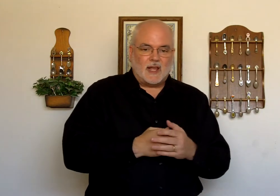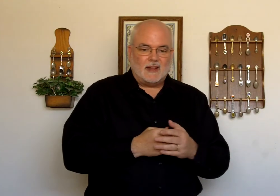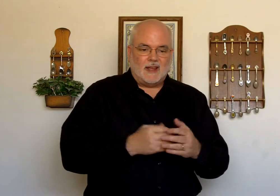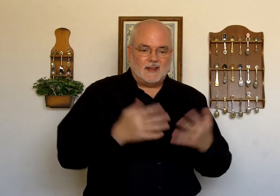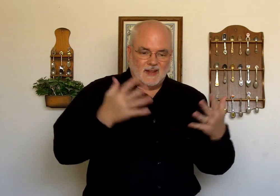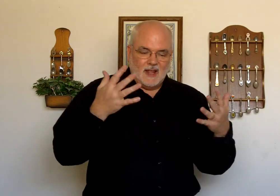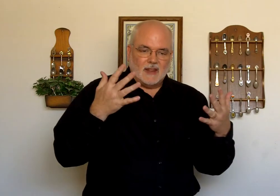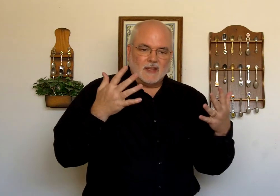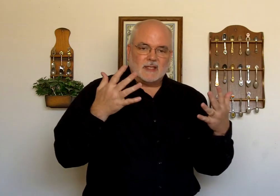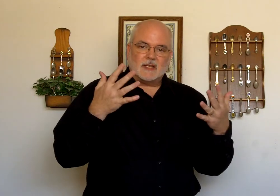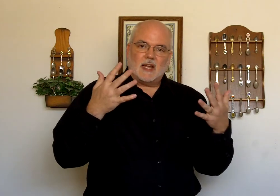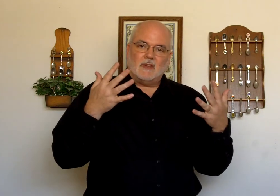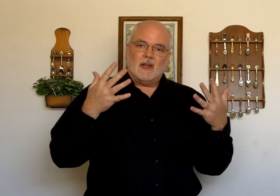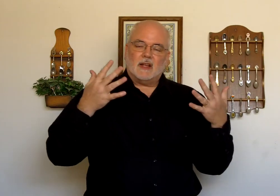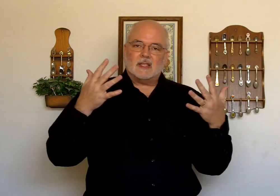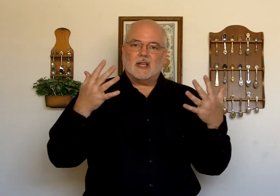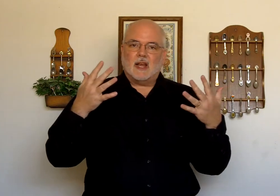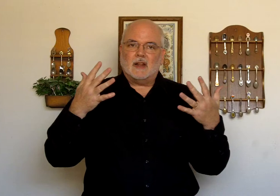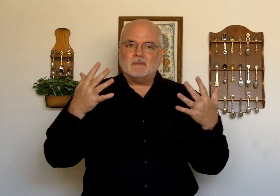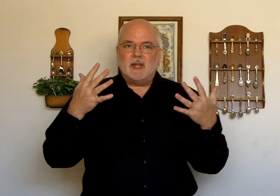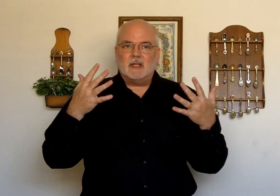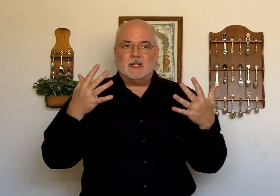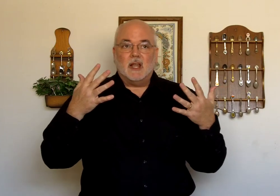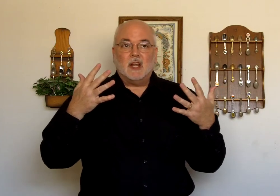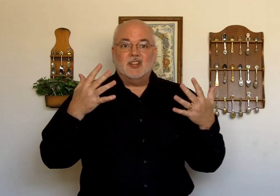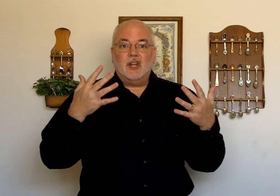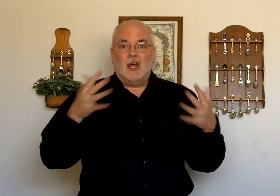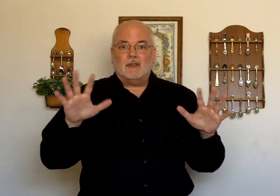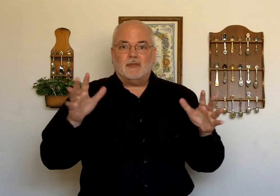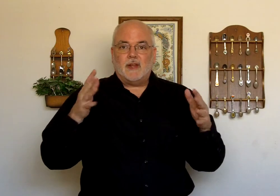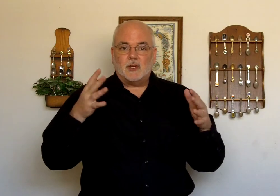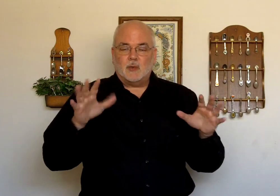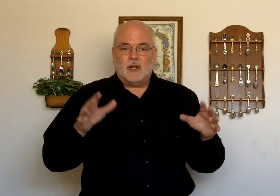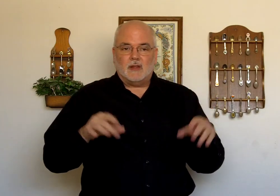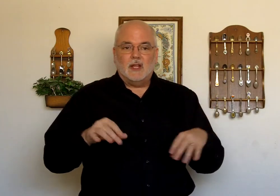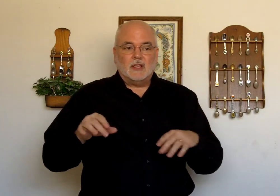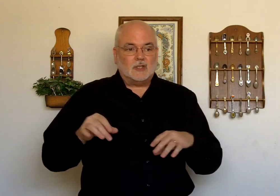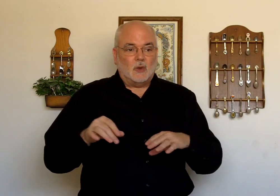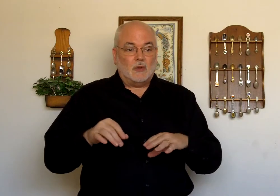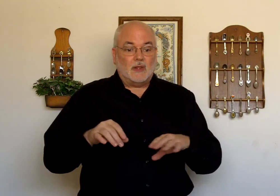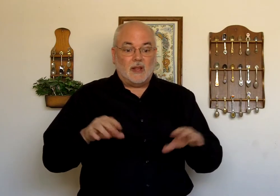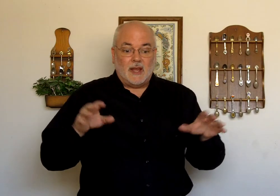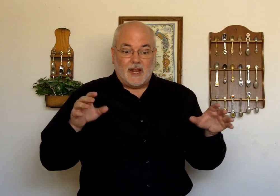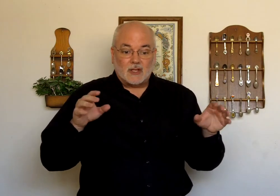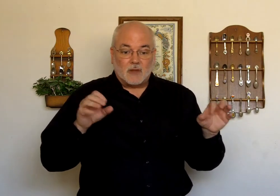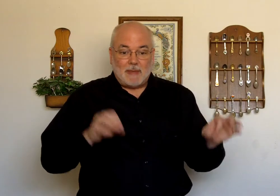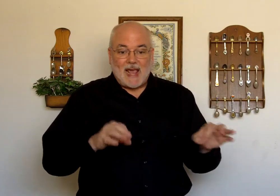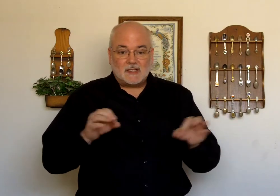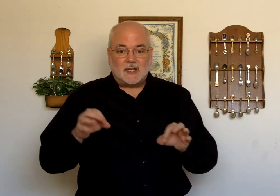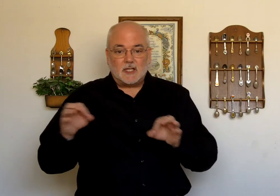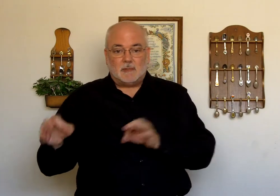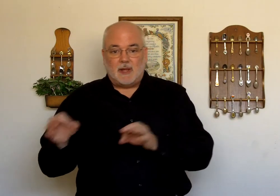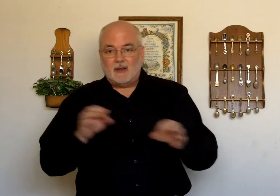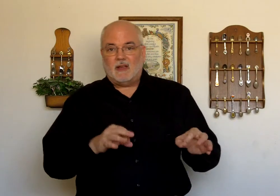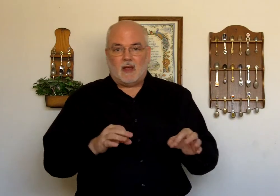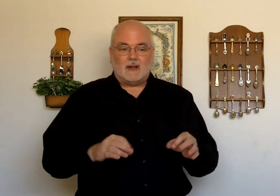sign that. This is kind of a sign that means. Done. Finished with. So it has past tense been cut.